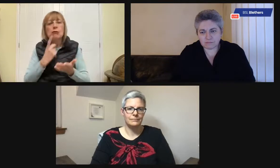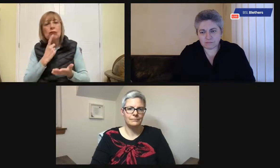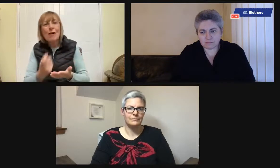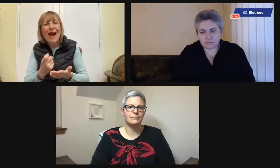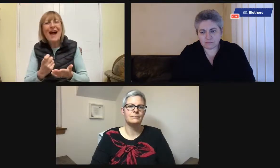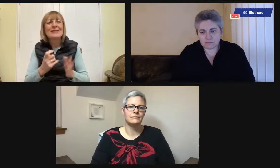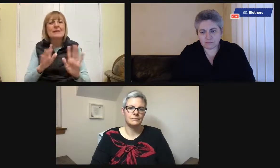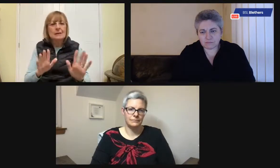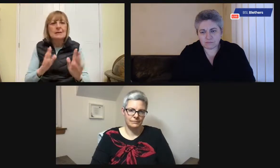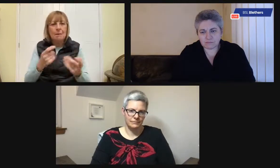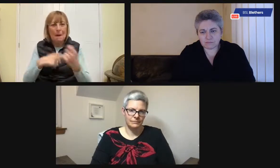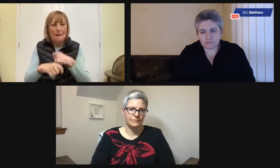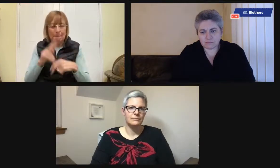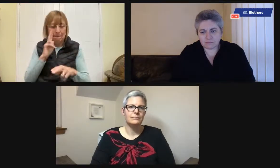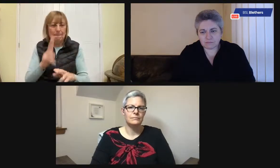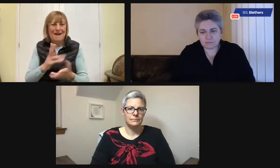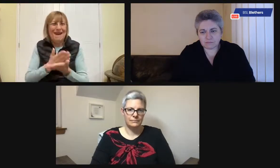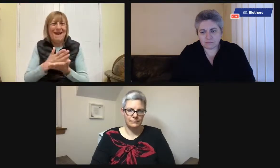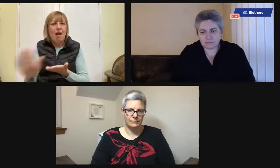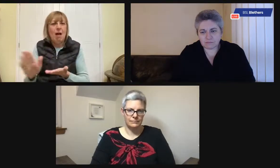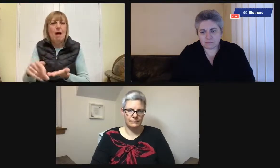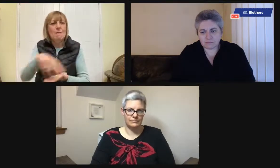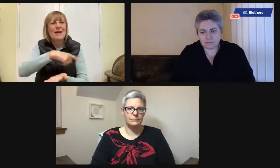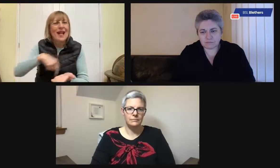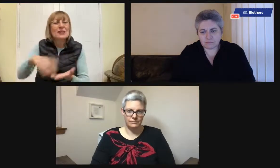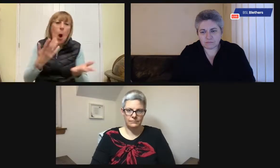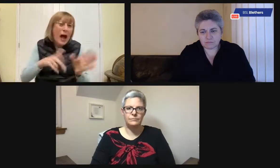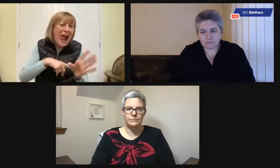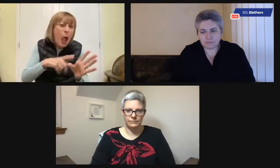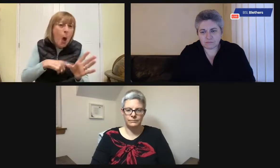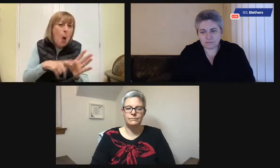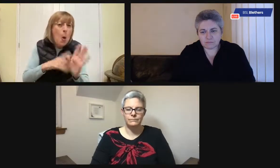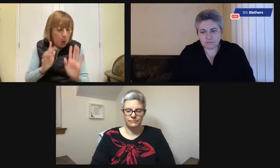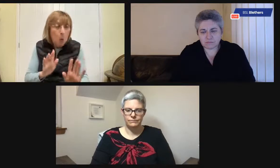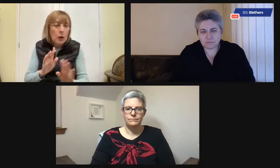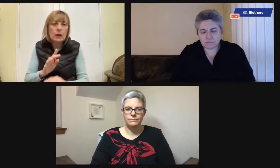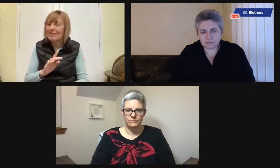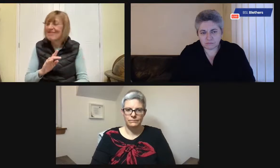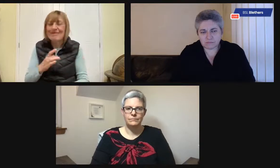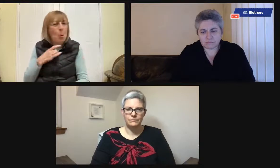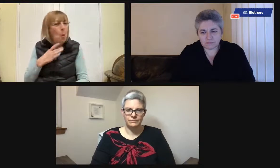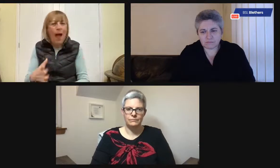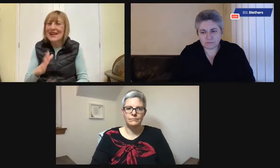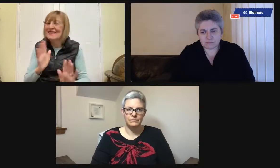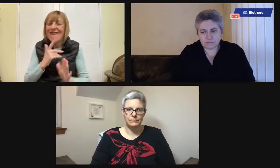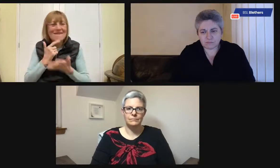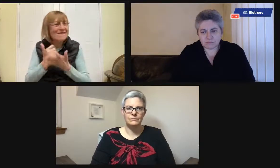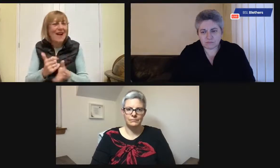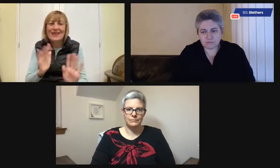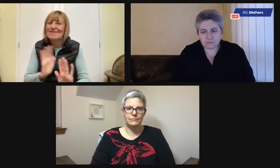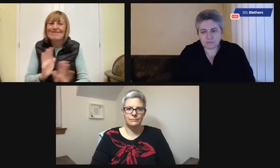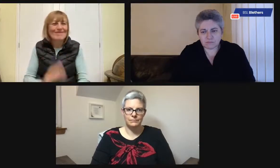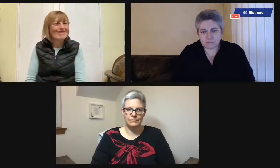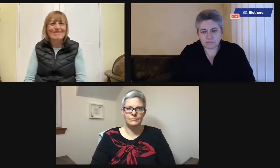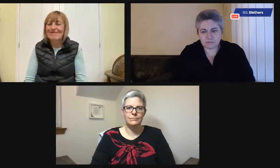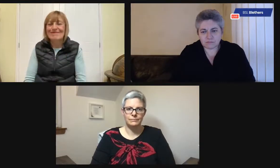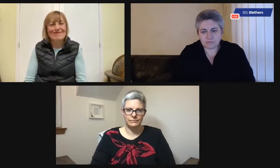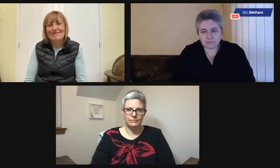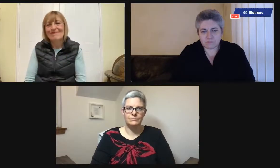would recommend blue plates, red plates. Those things give you a really clear, or yellow, they give you a really clear contrast, but